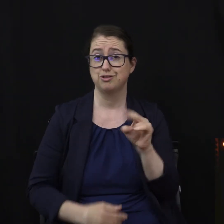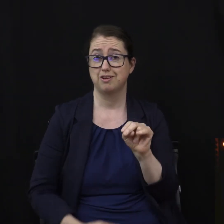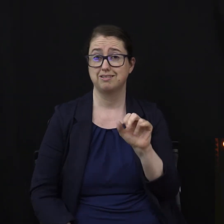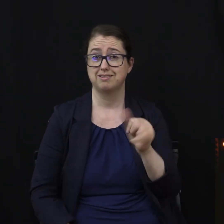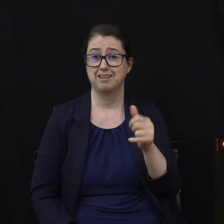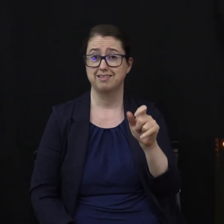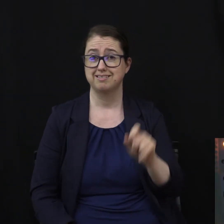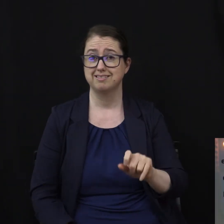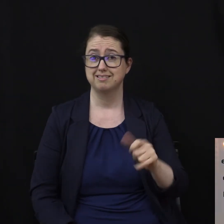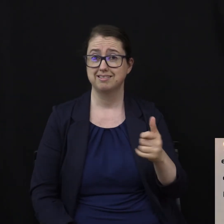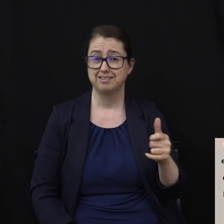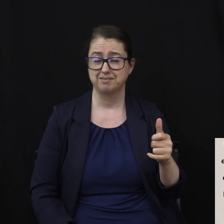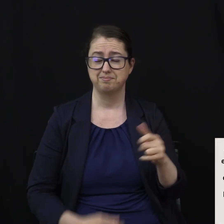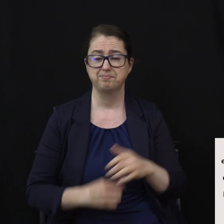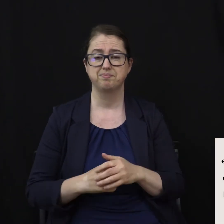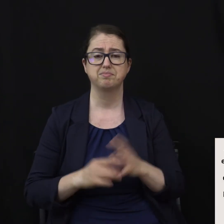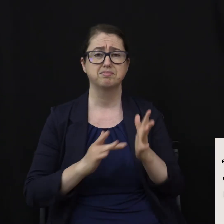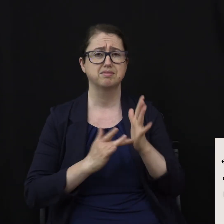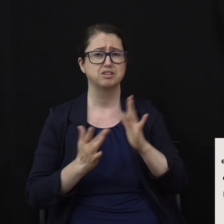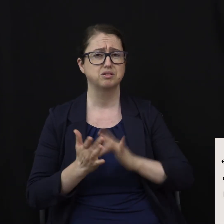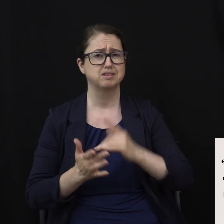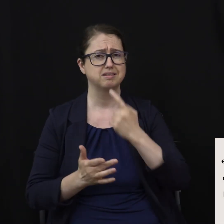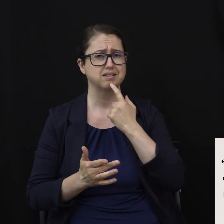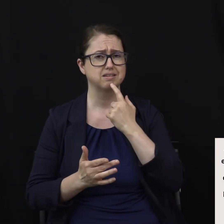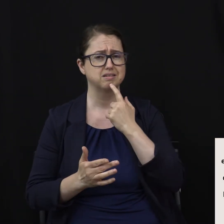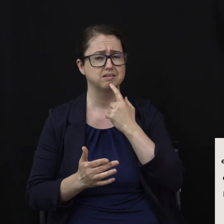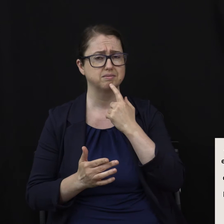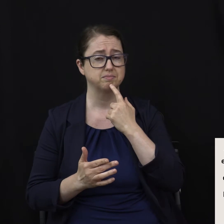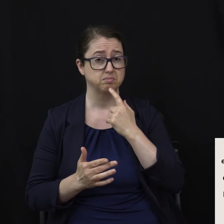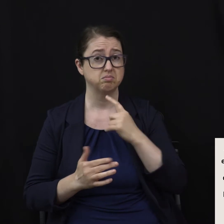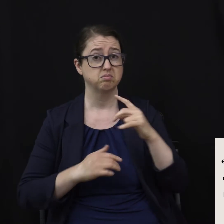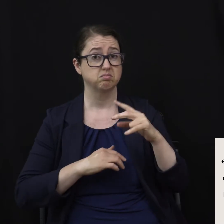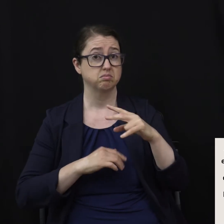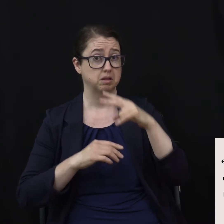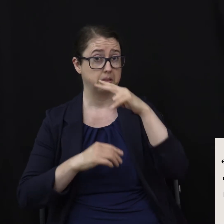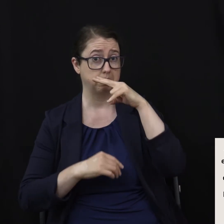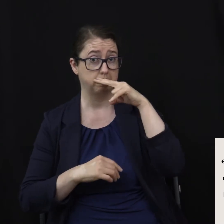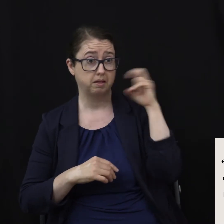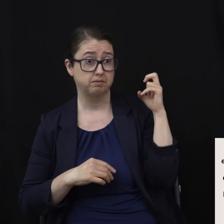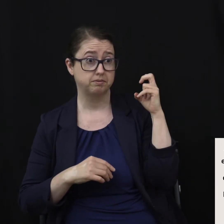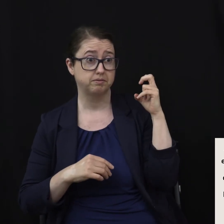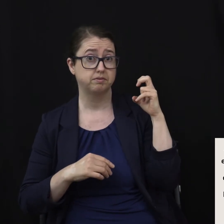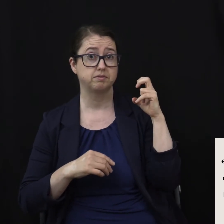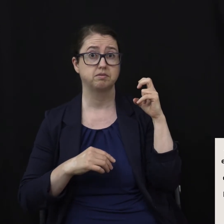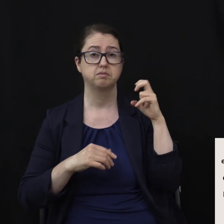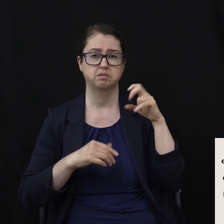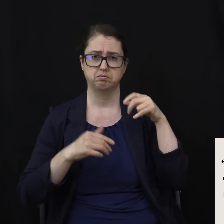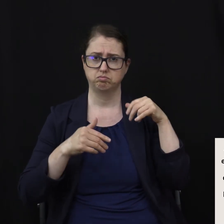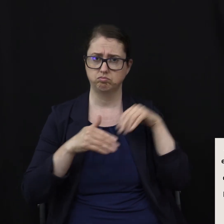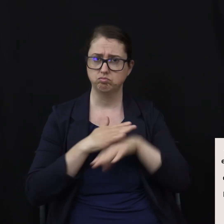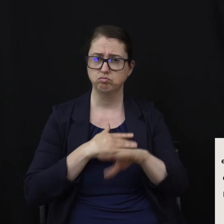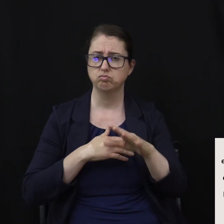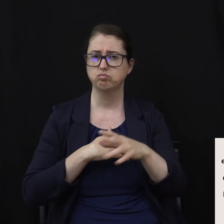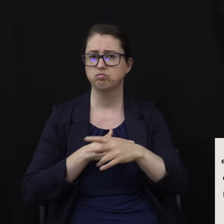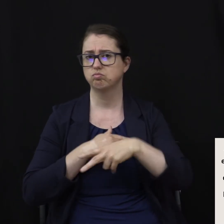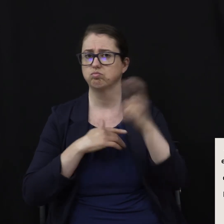10, 10, Jesus says, the thief does not come except to steal and to kill and to destroy.